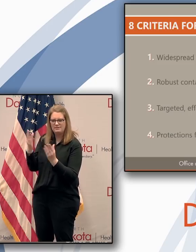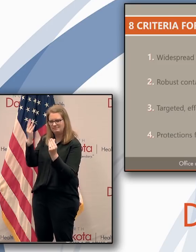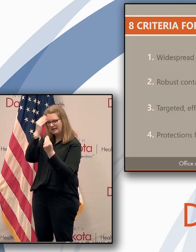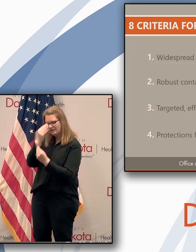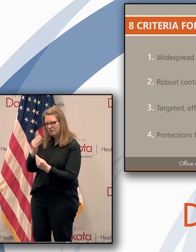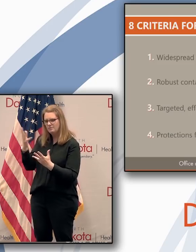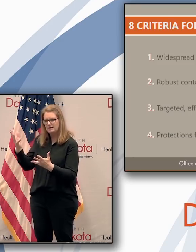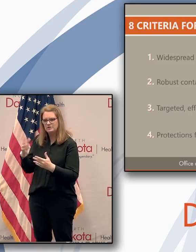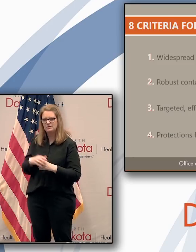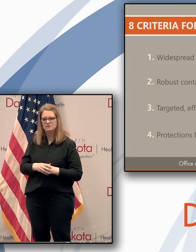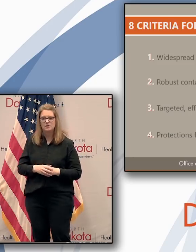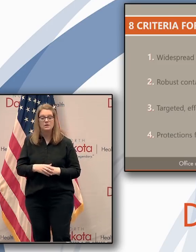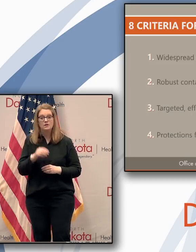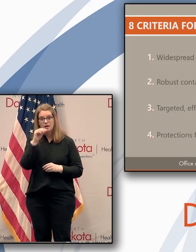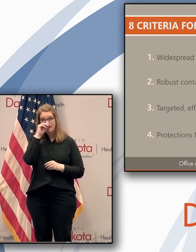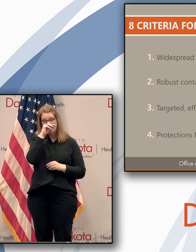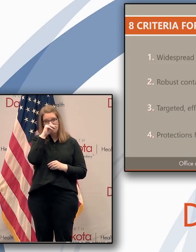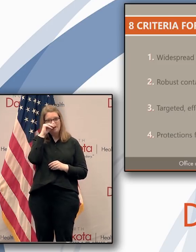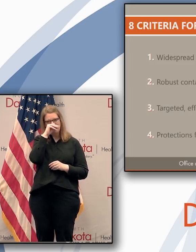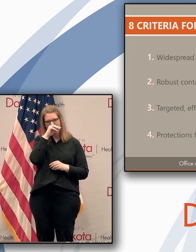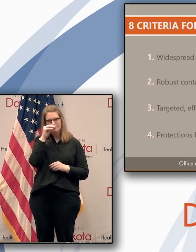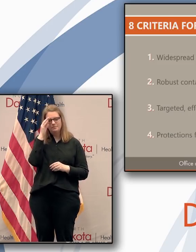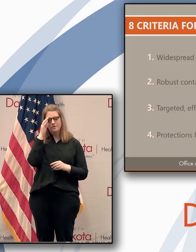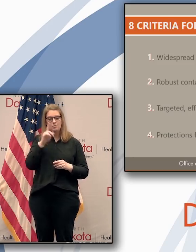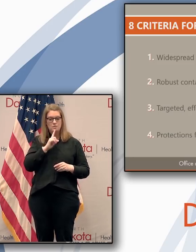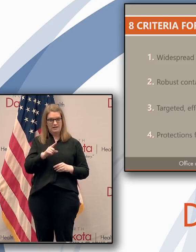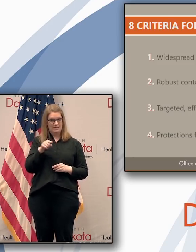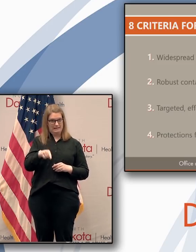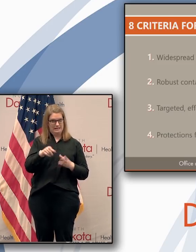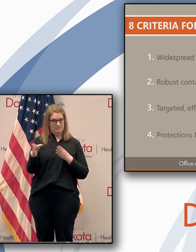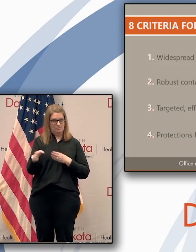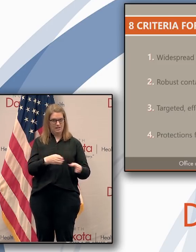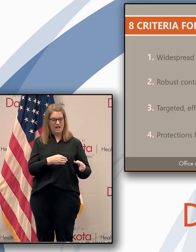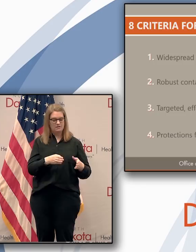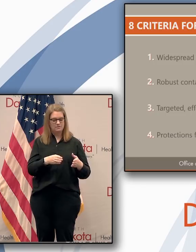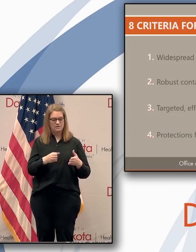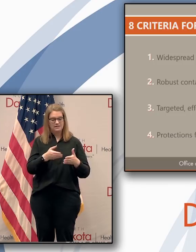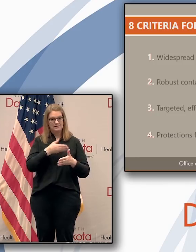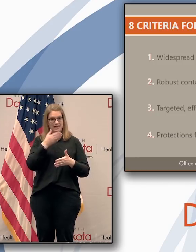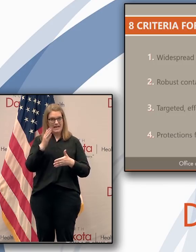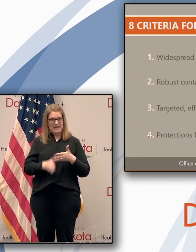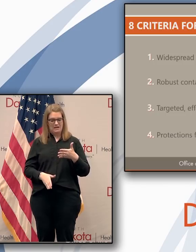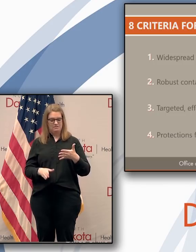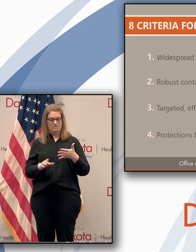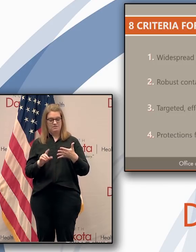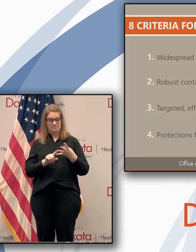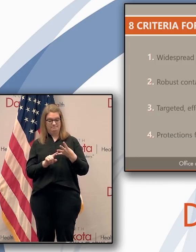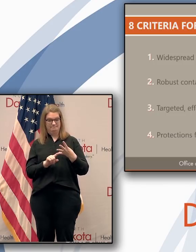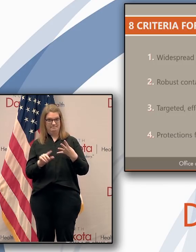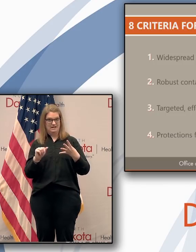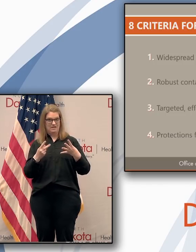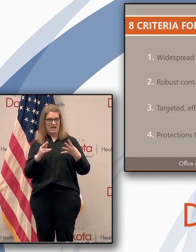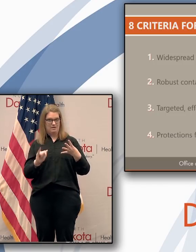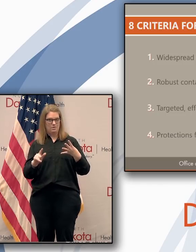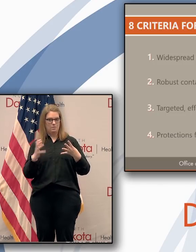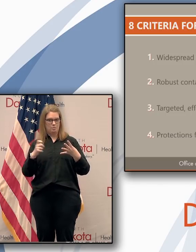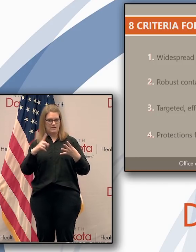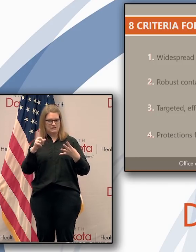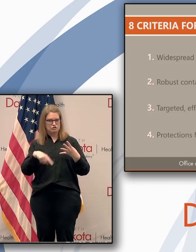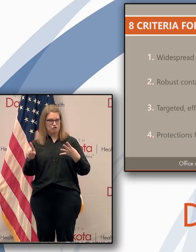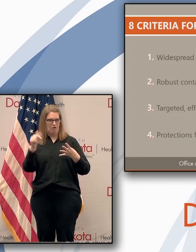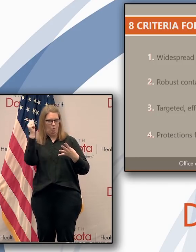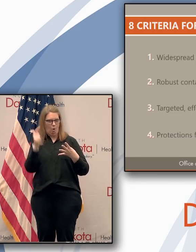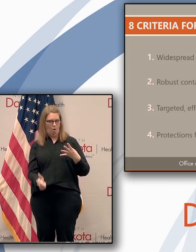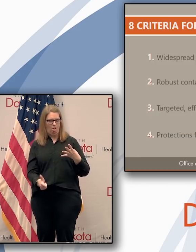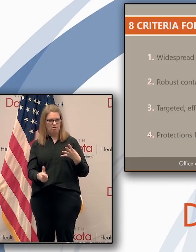you know, have these all checked by the time we got to the to the end of end of April. The other thing which